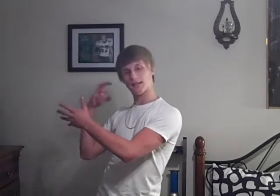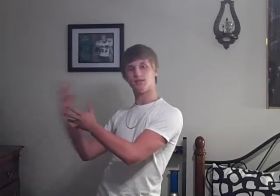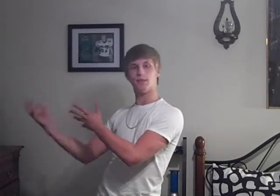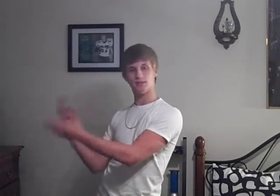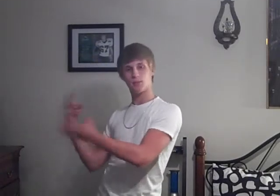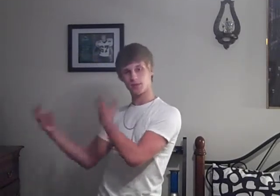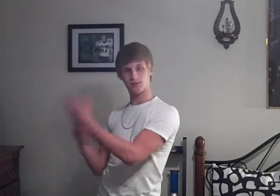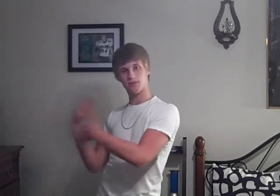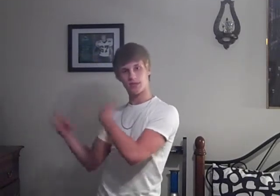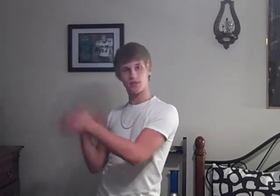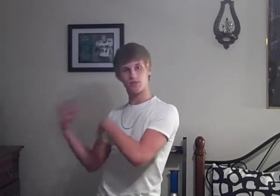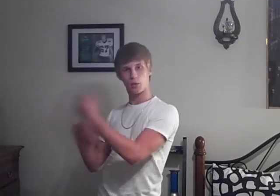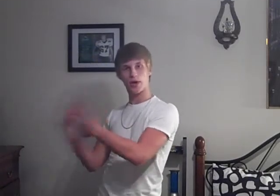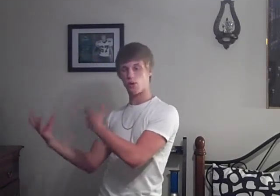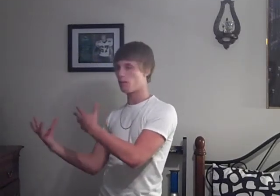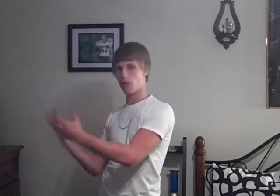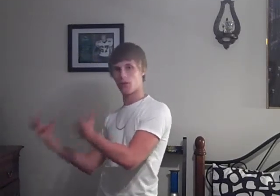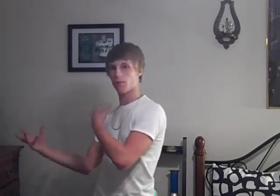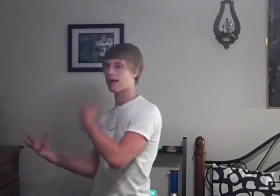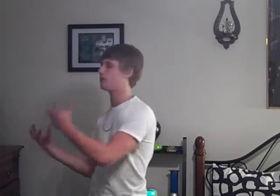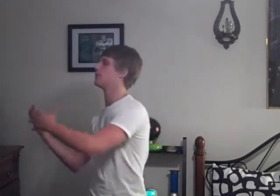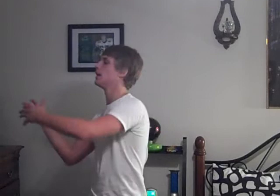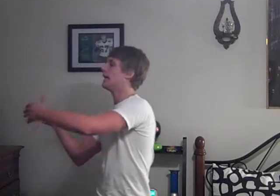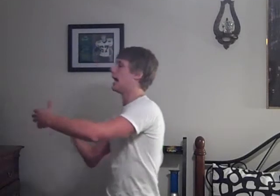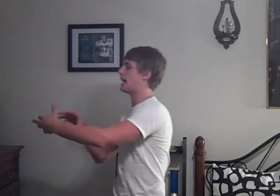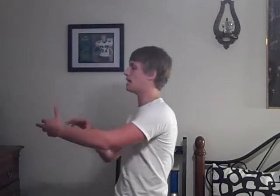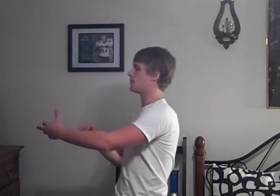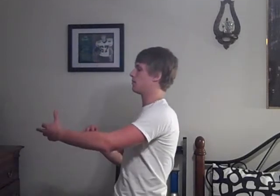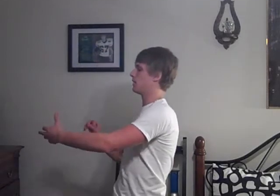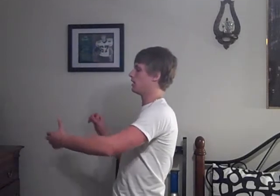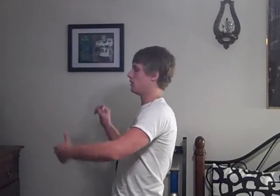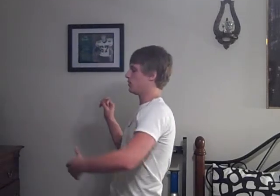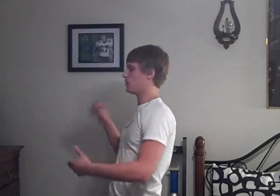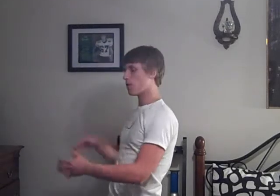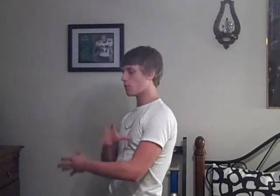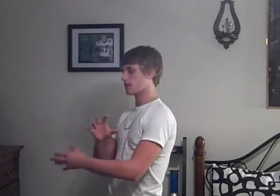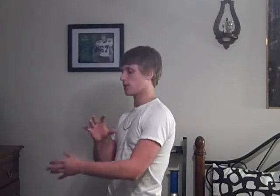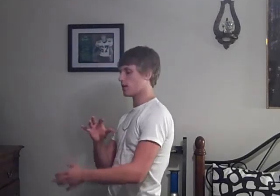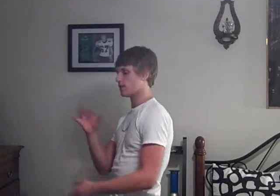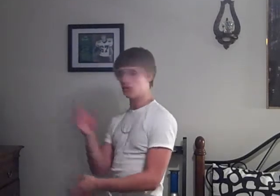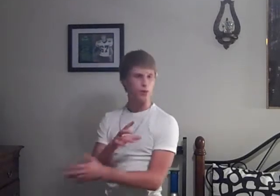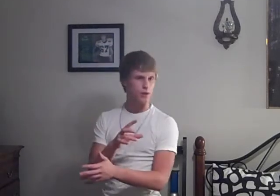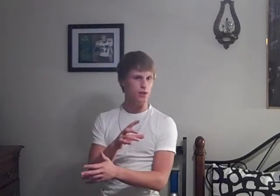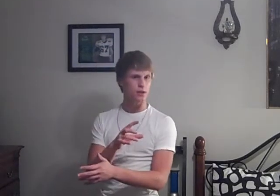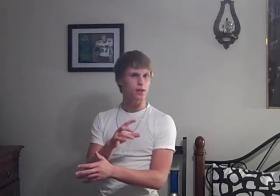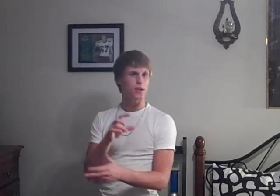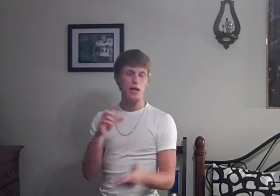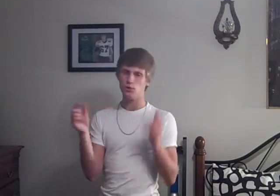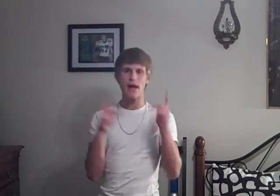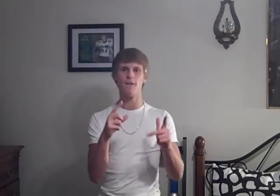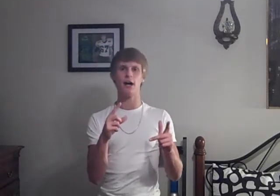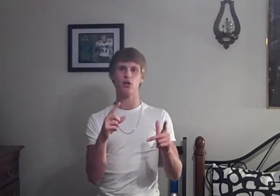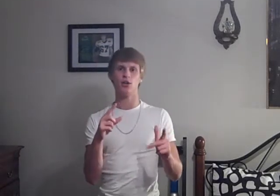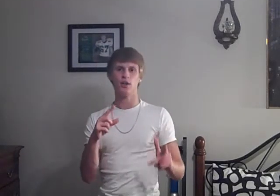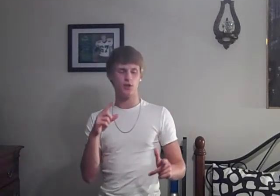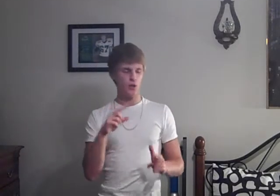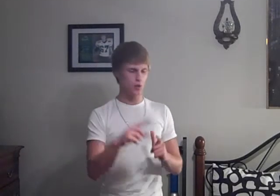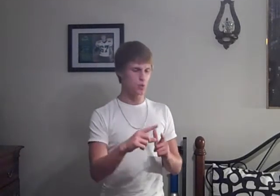At this mesmerization brain hormone Or whatever And Your mother walks off And you look And you can't find her So you